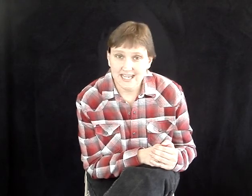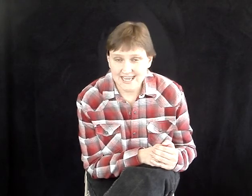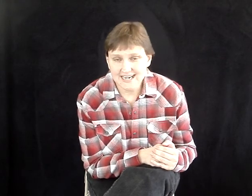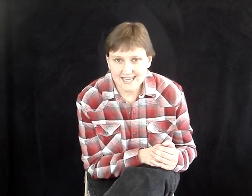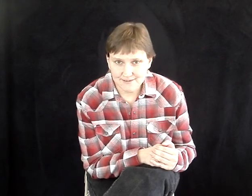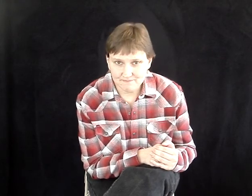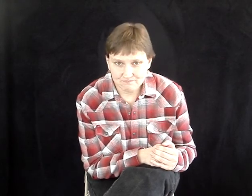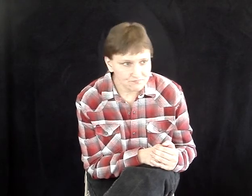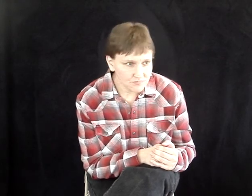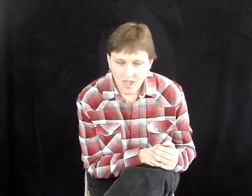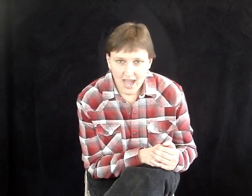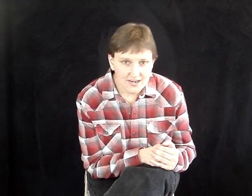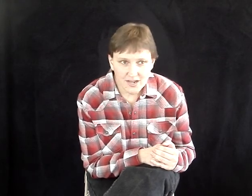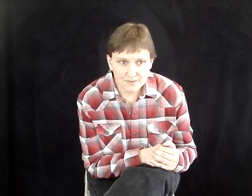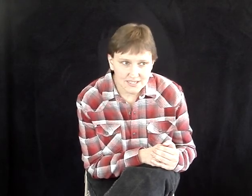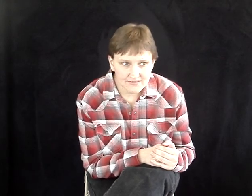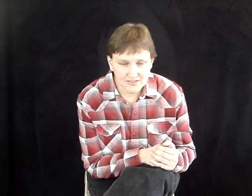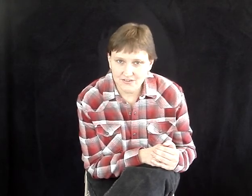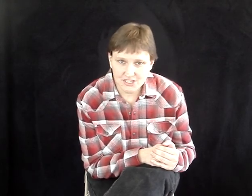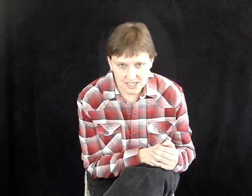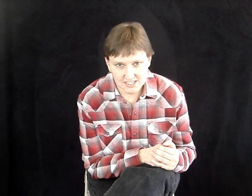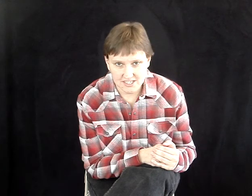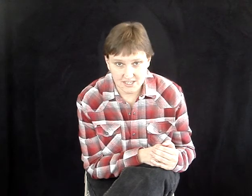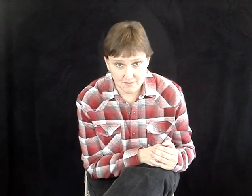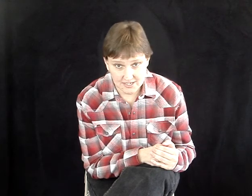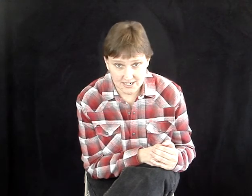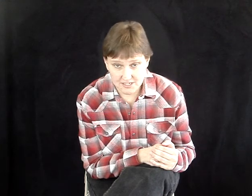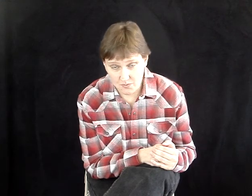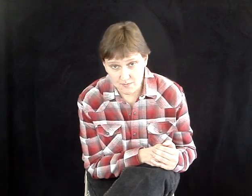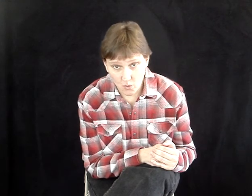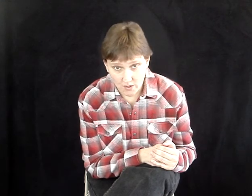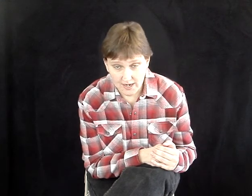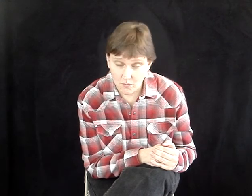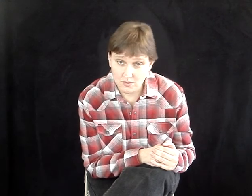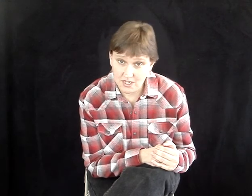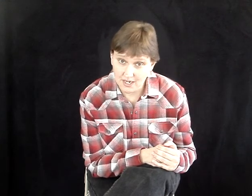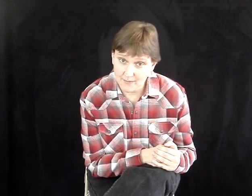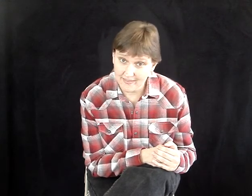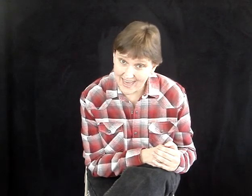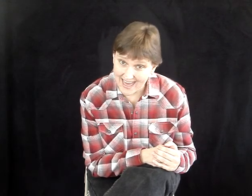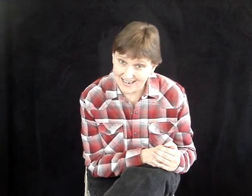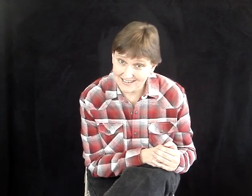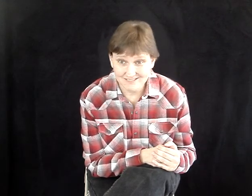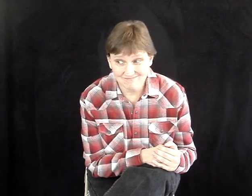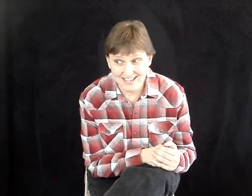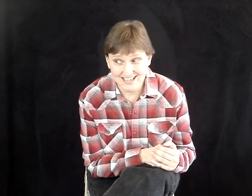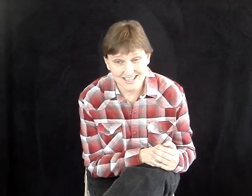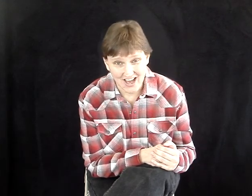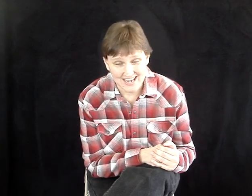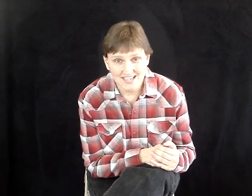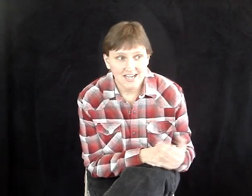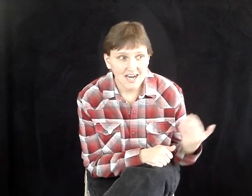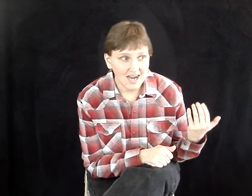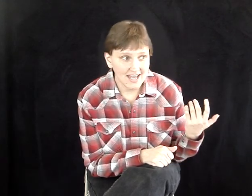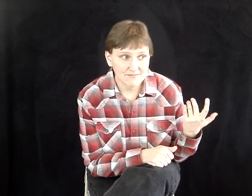again and again. I do not believe that there is justice at the Montana Supreme Court, and we'll talk about that a lot. I have